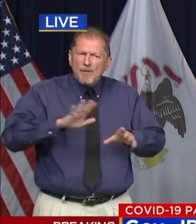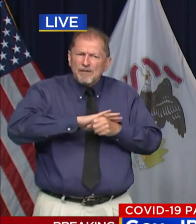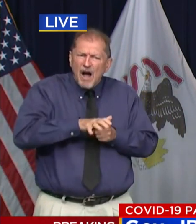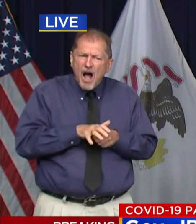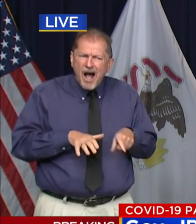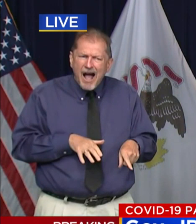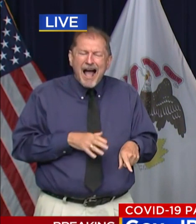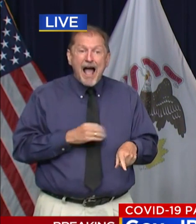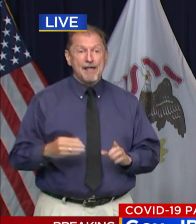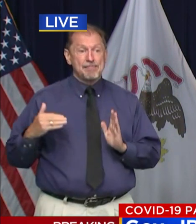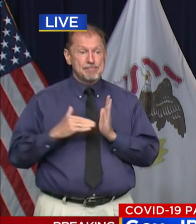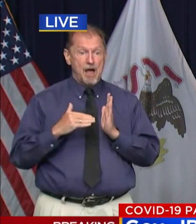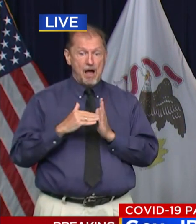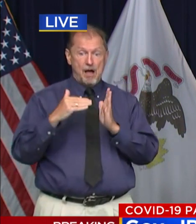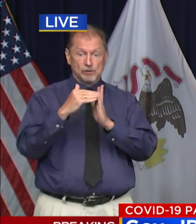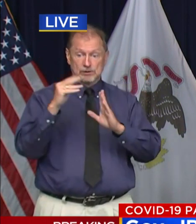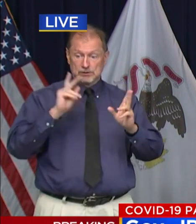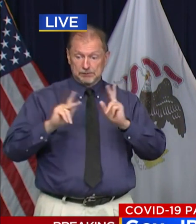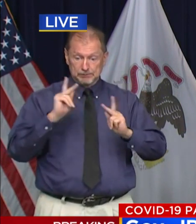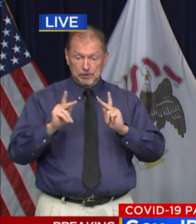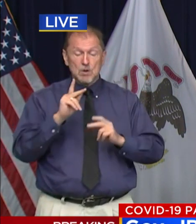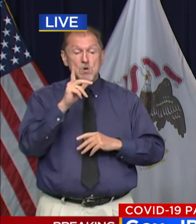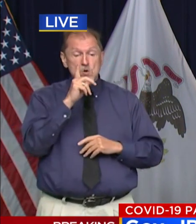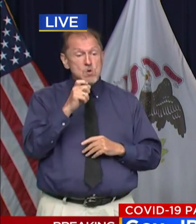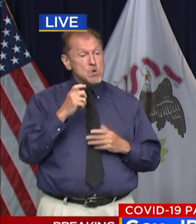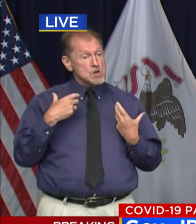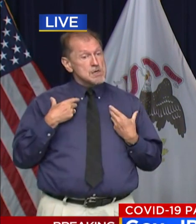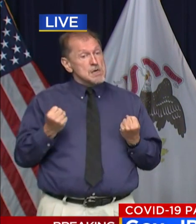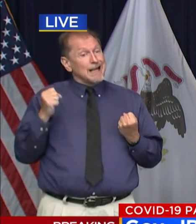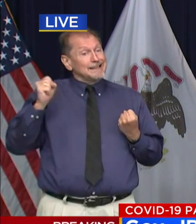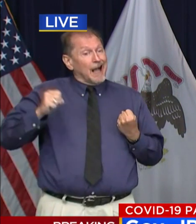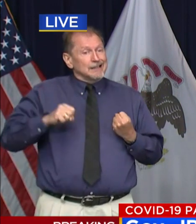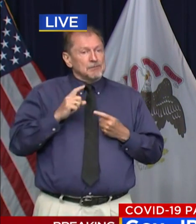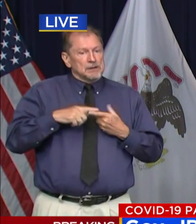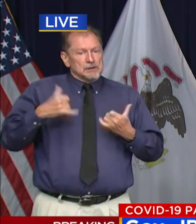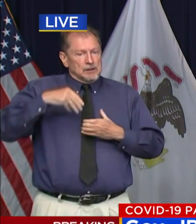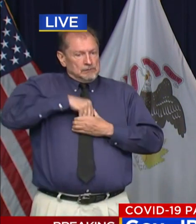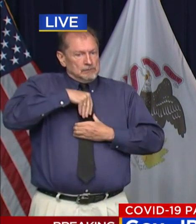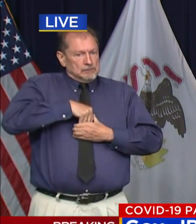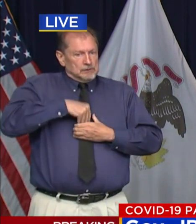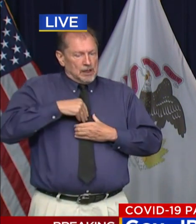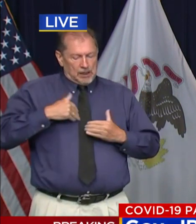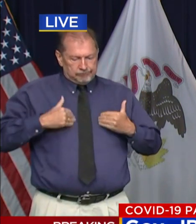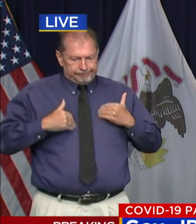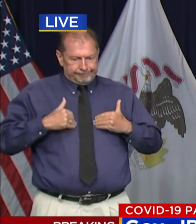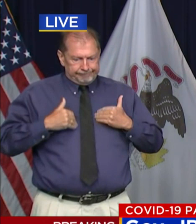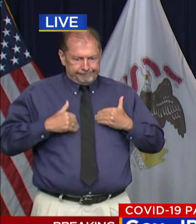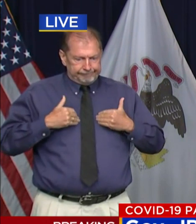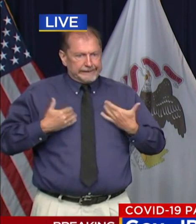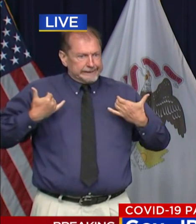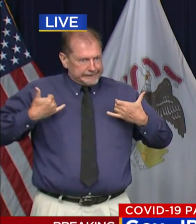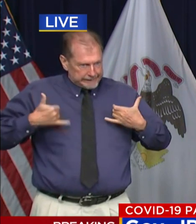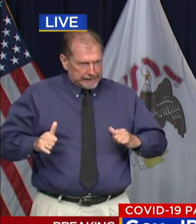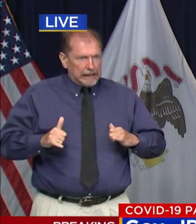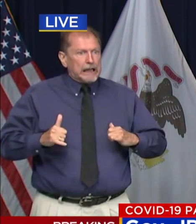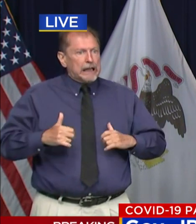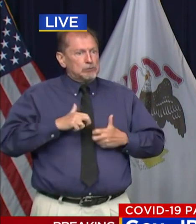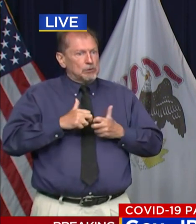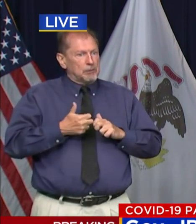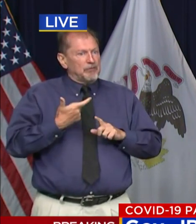who've recovered are still suffering from life-threatening pulmonary and cardiac symptoms.